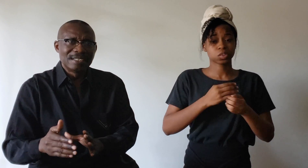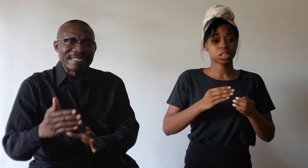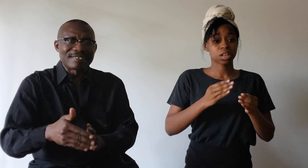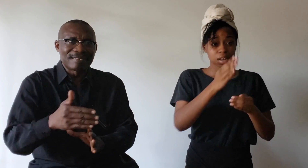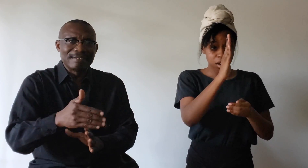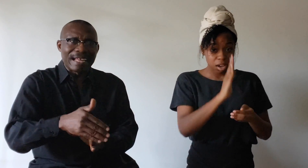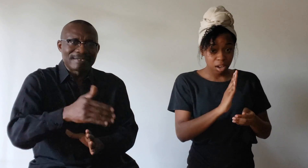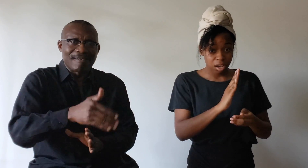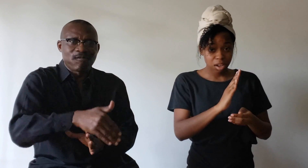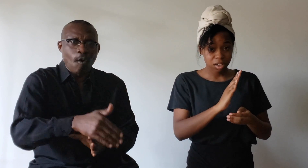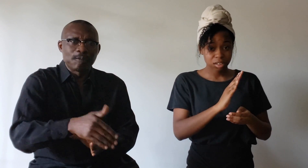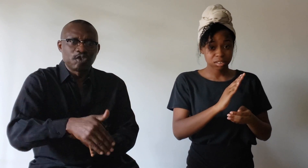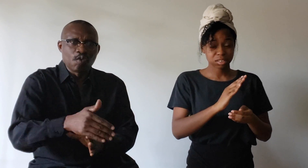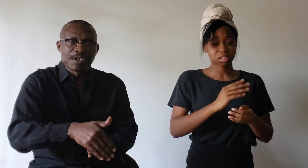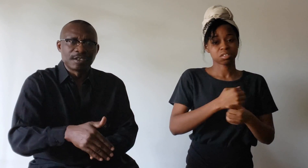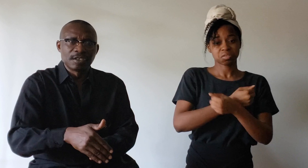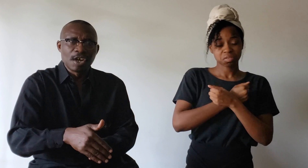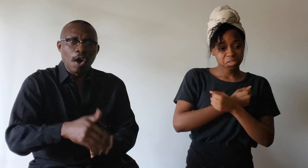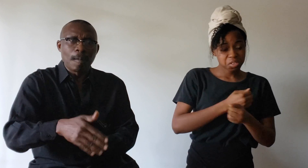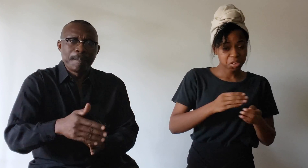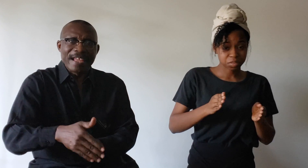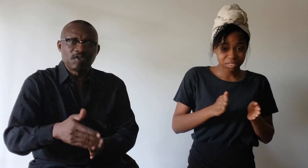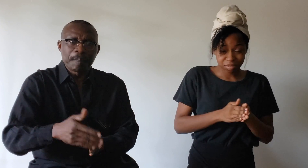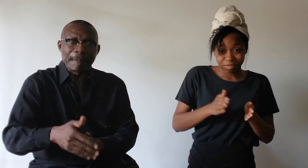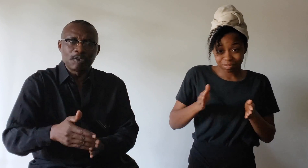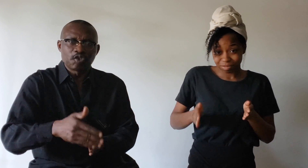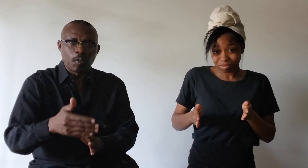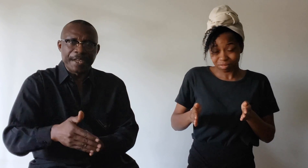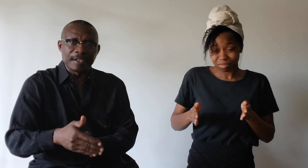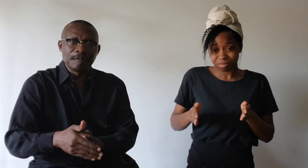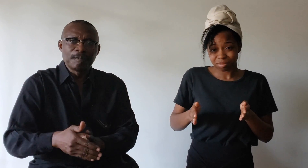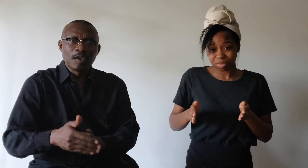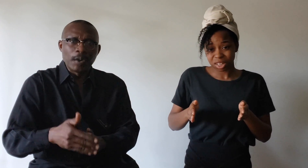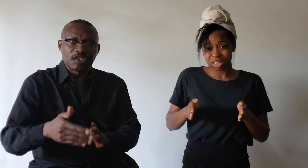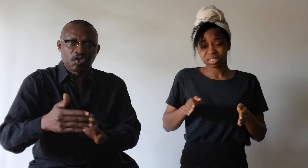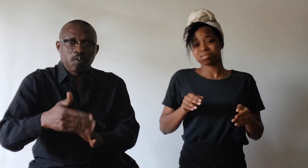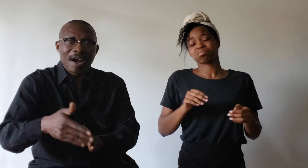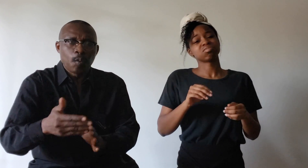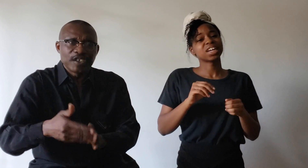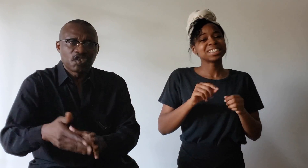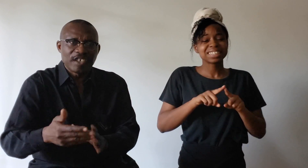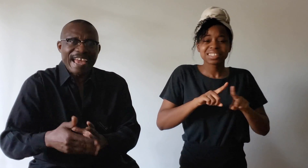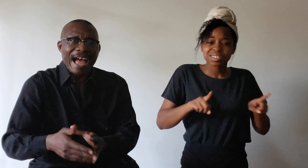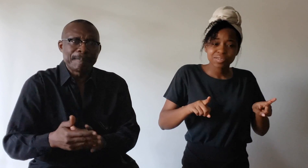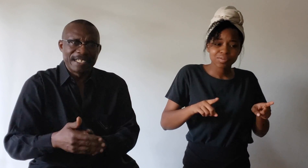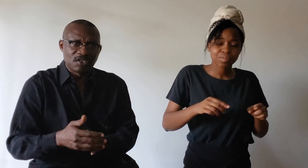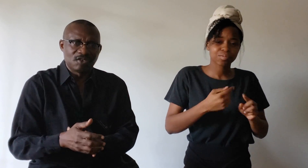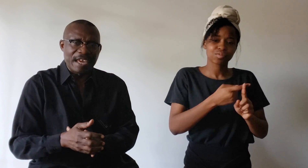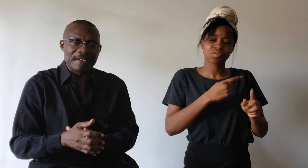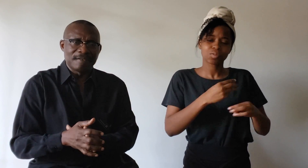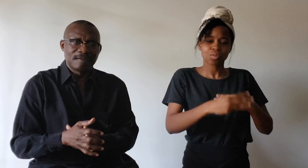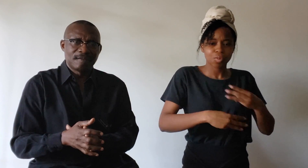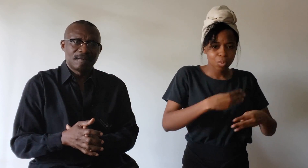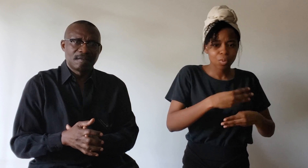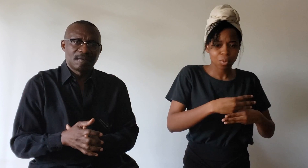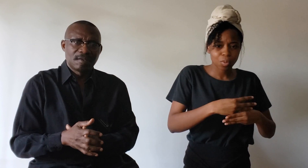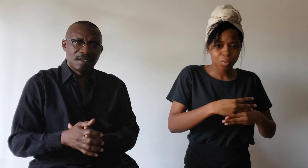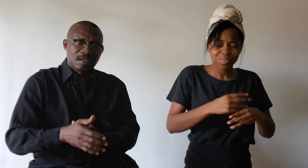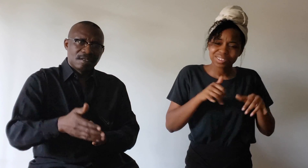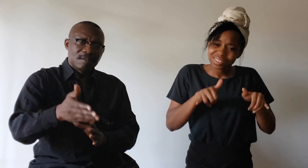not conform to the world or bend to people's will, which is what we see happening today. The